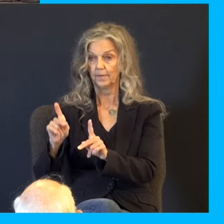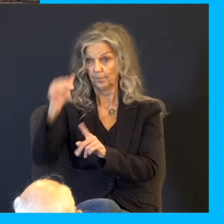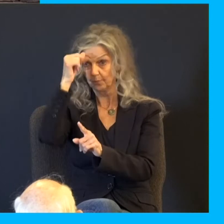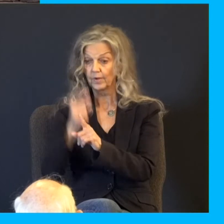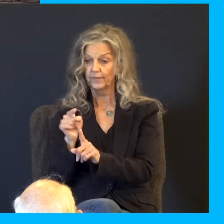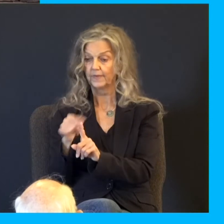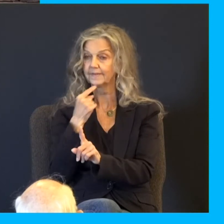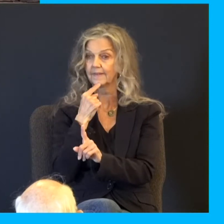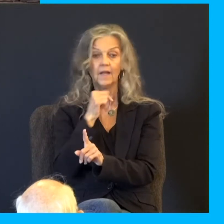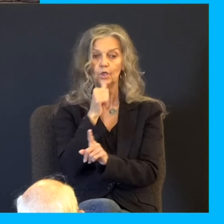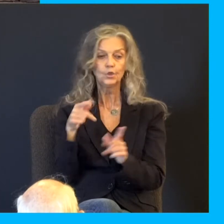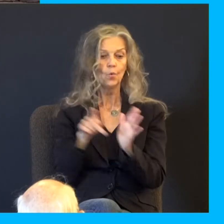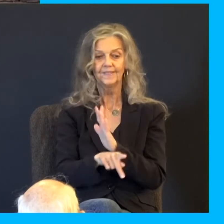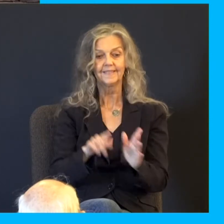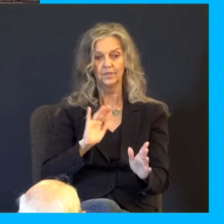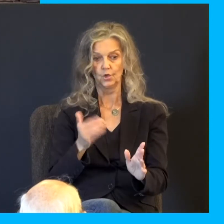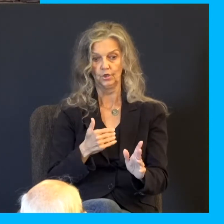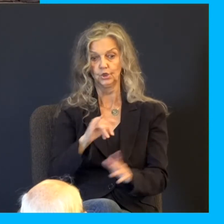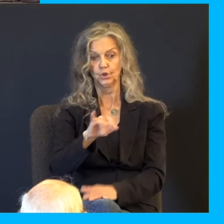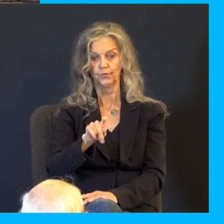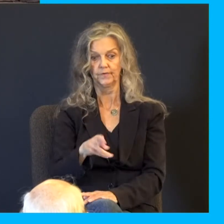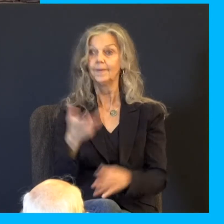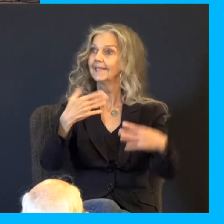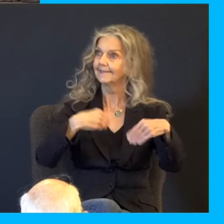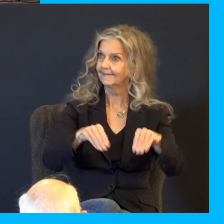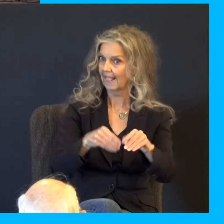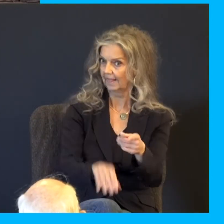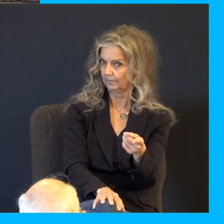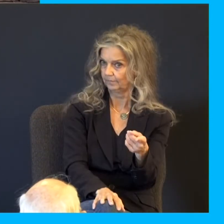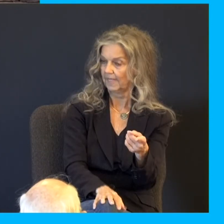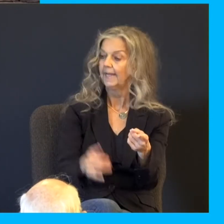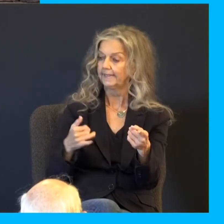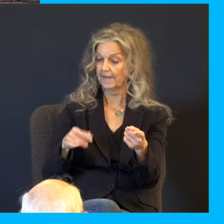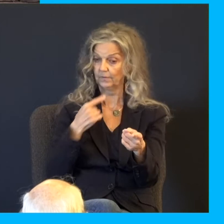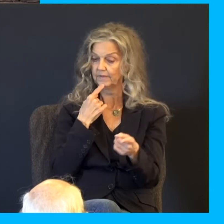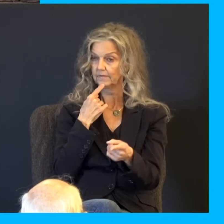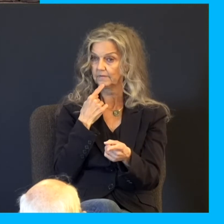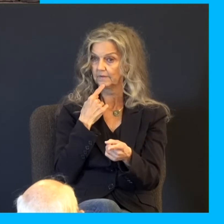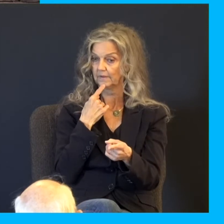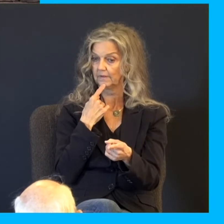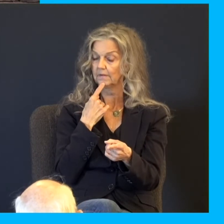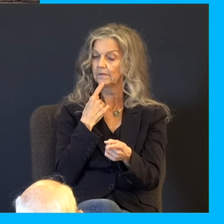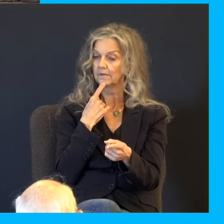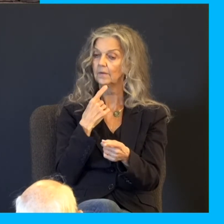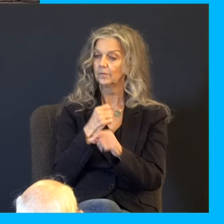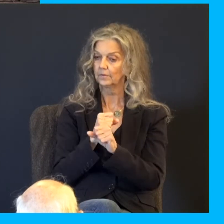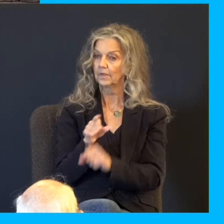let's not kill him, let's sell him. Now he's saying, take me. How many would say Judah